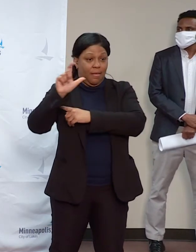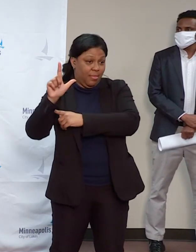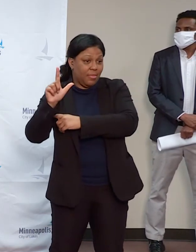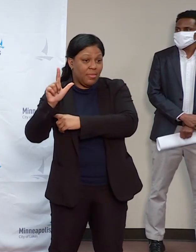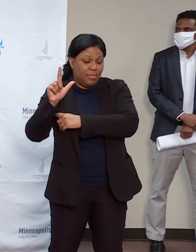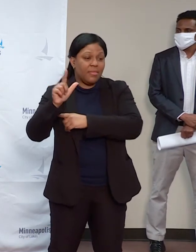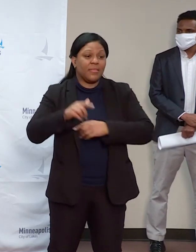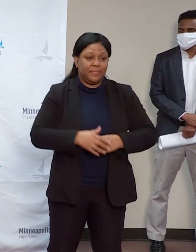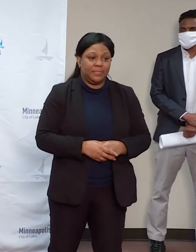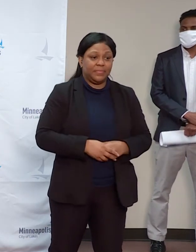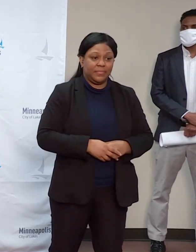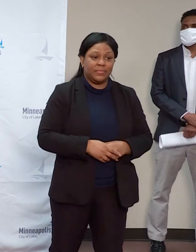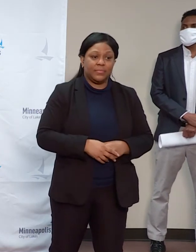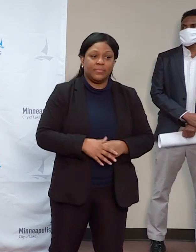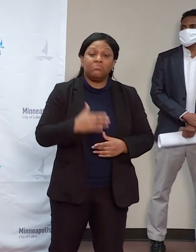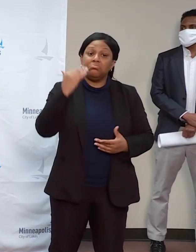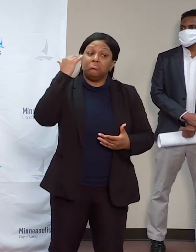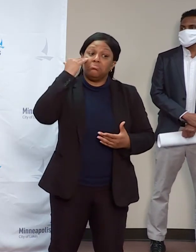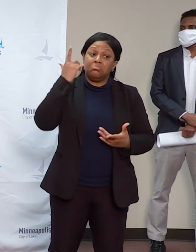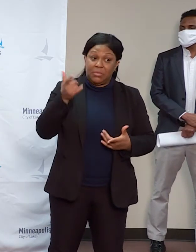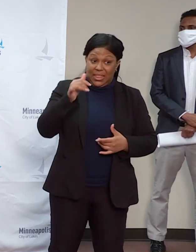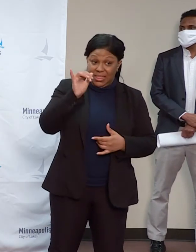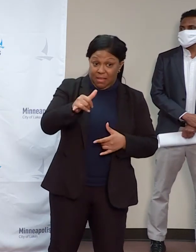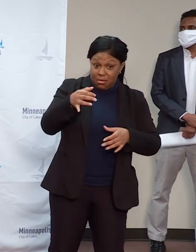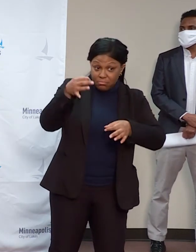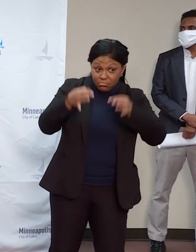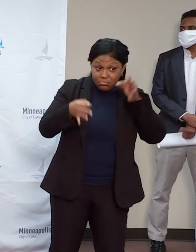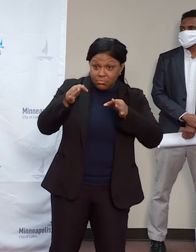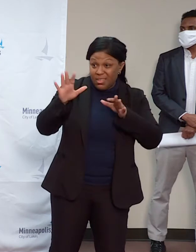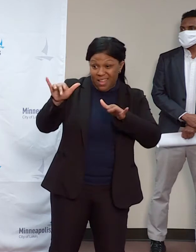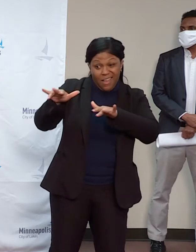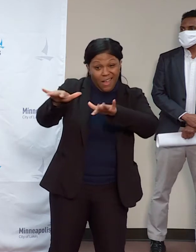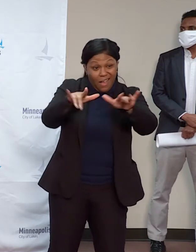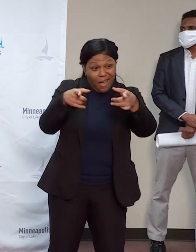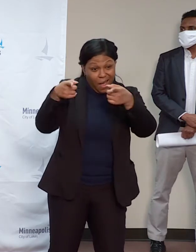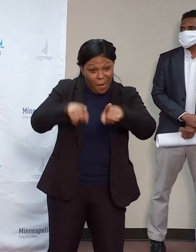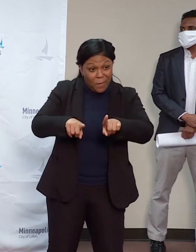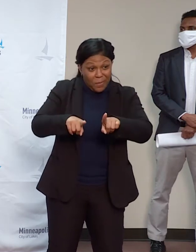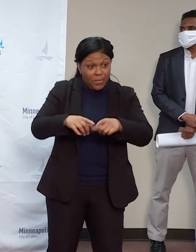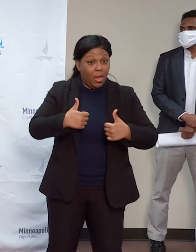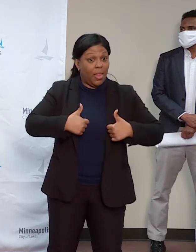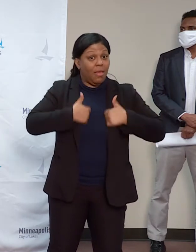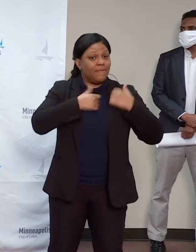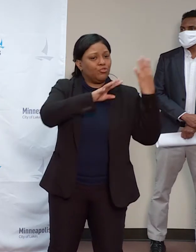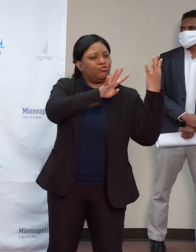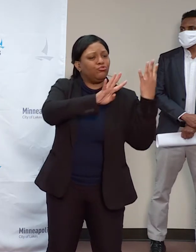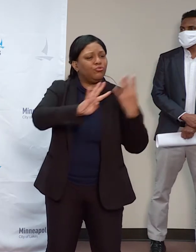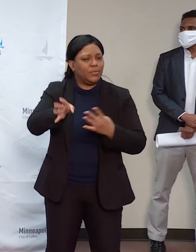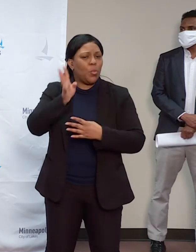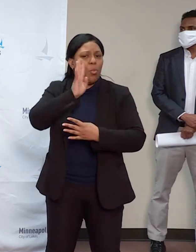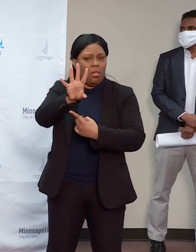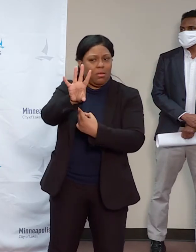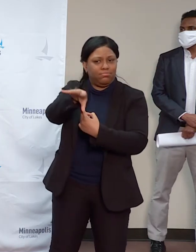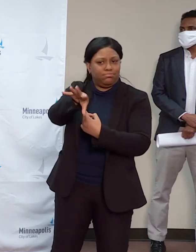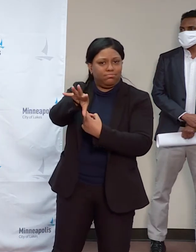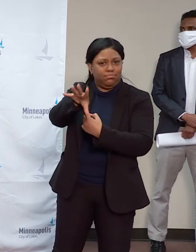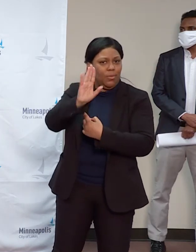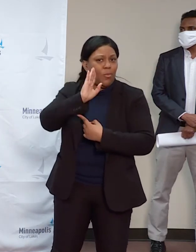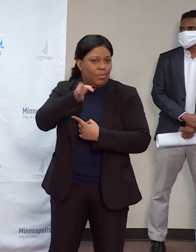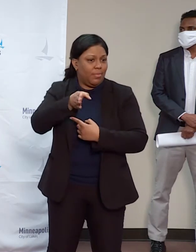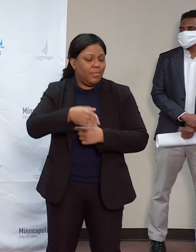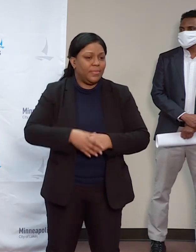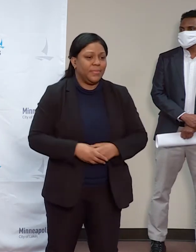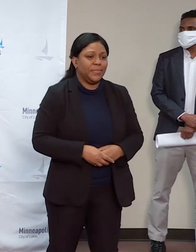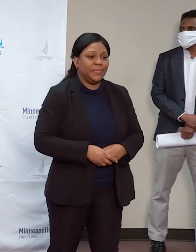streamed. Uh, until all the preliminary motions are heard by Judge Cahill, uh, he will spend